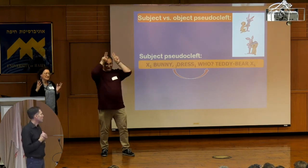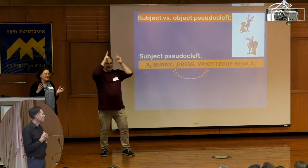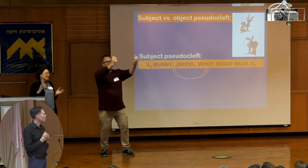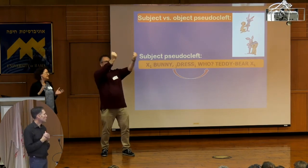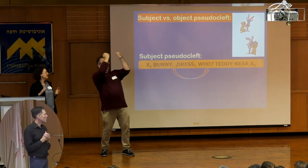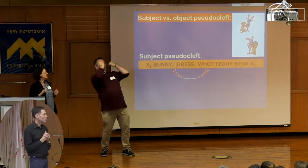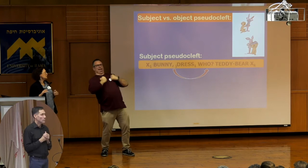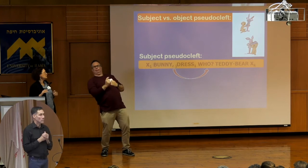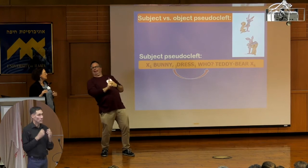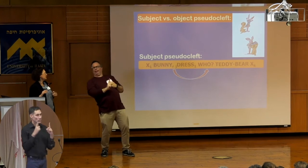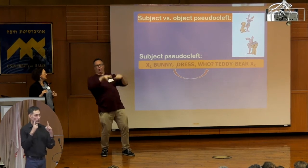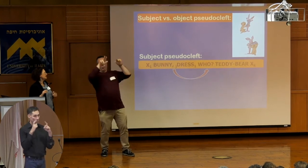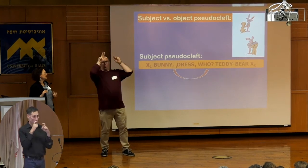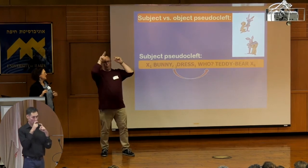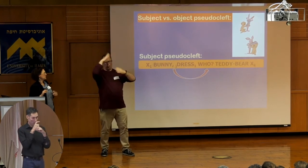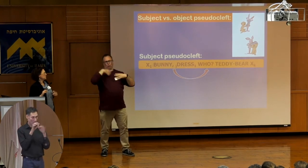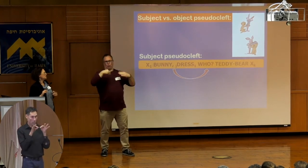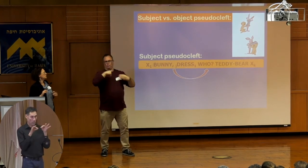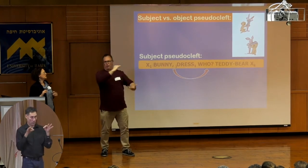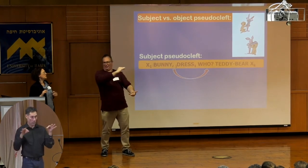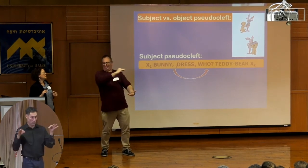sentence that includes movement. Dress me.